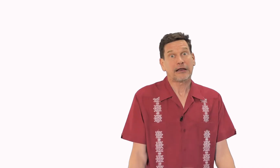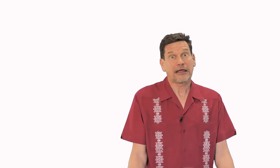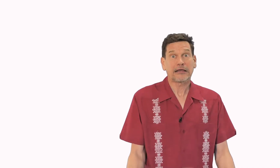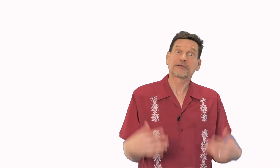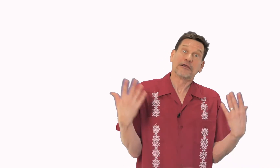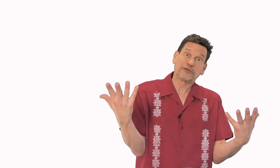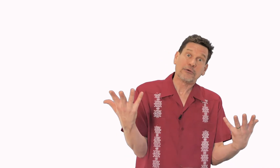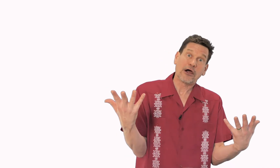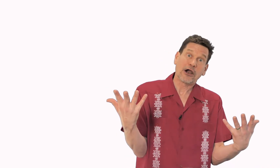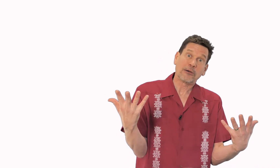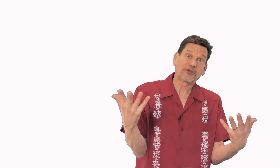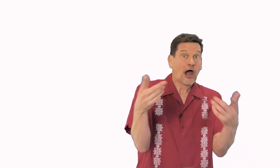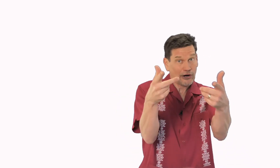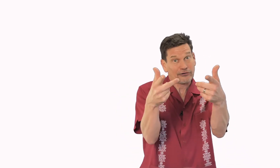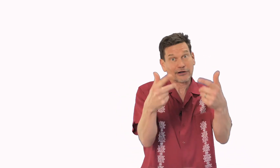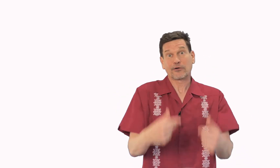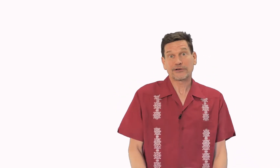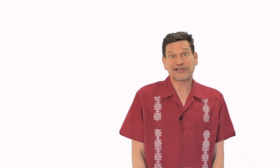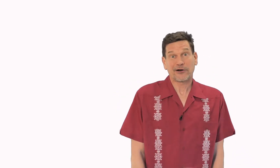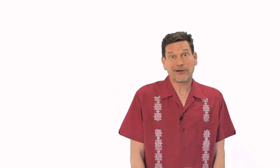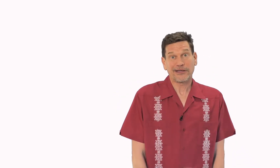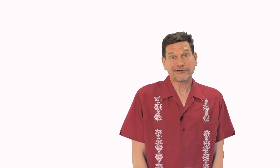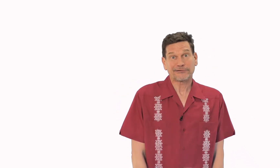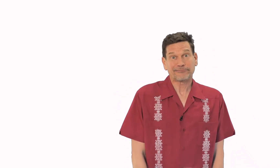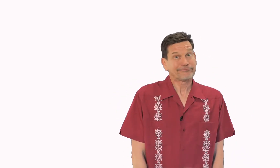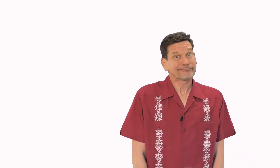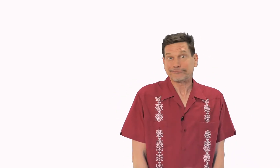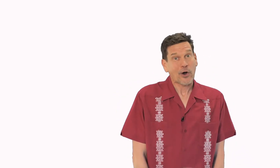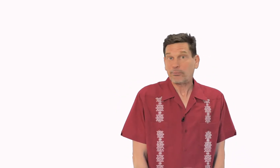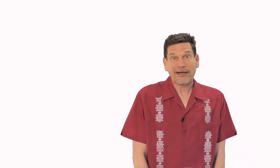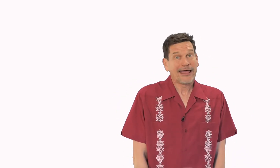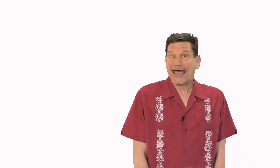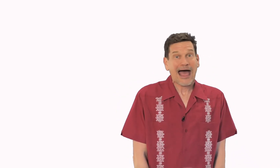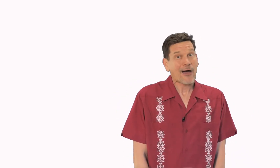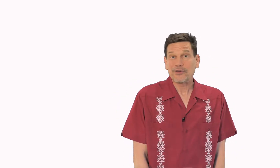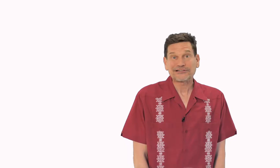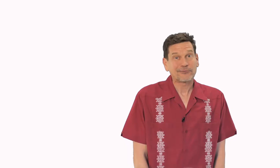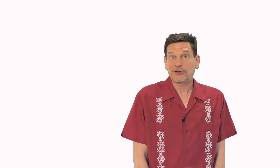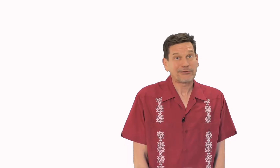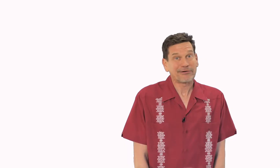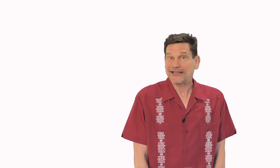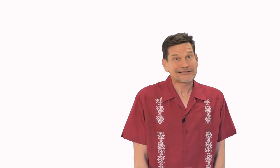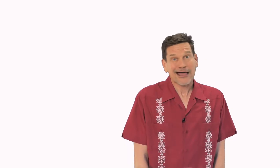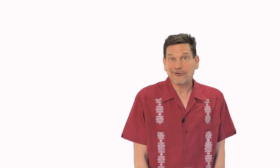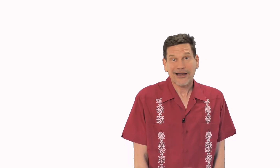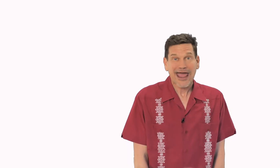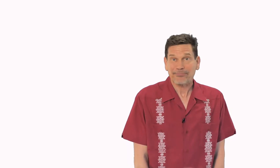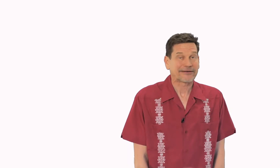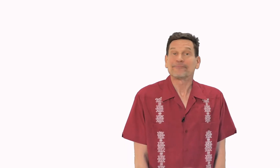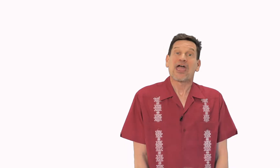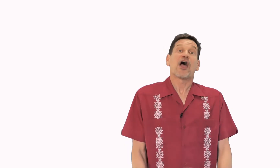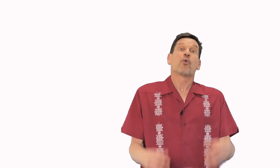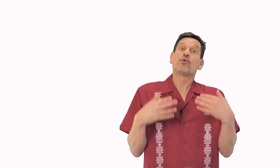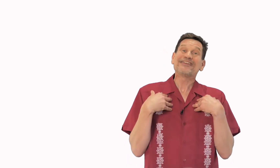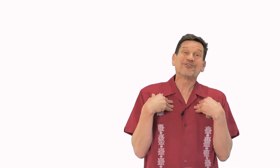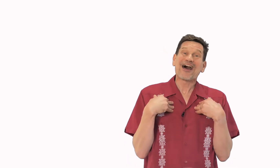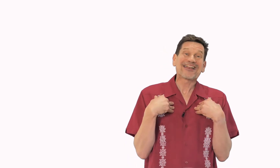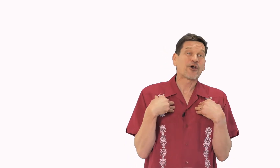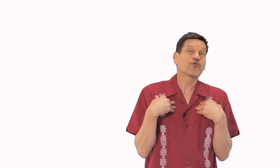legs, two arms. Are you going to grow a set of wings? Nope. I wish it would, but it's not going to happen. We do not go